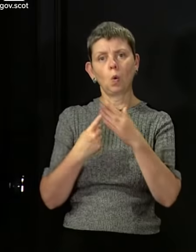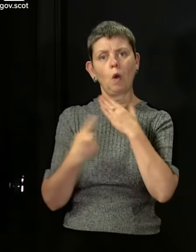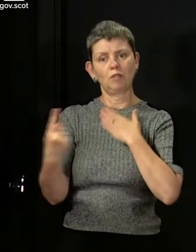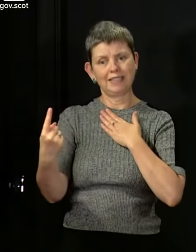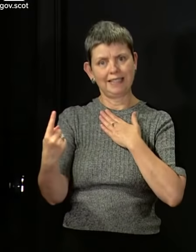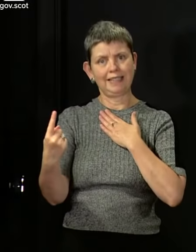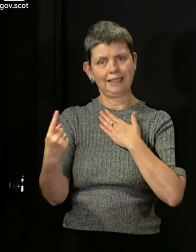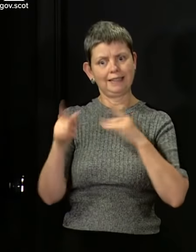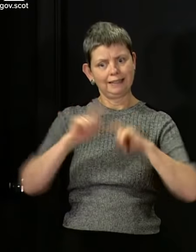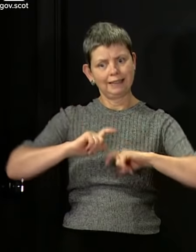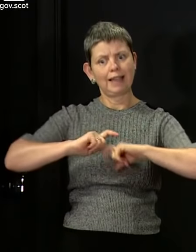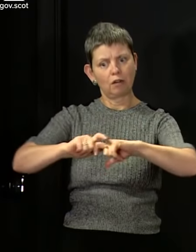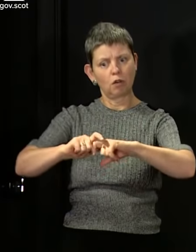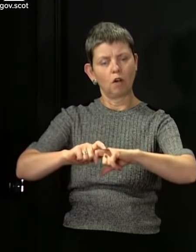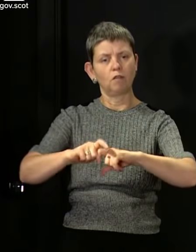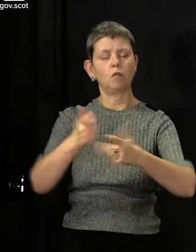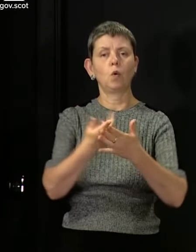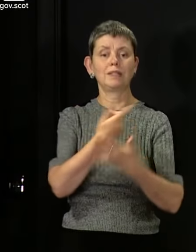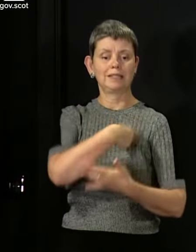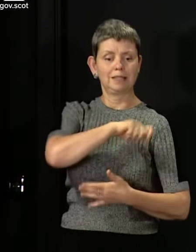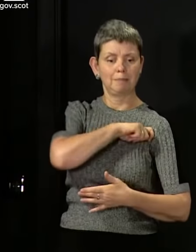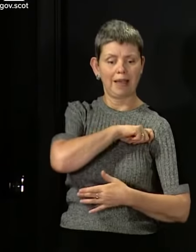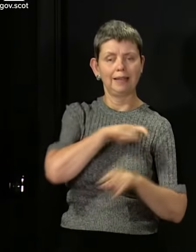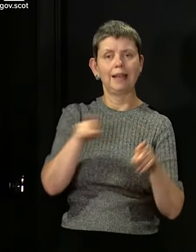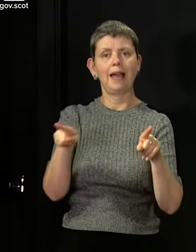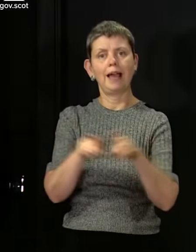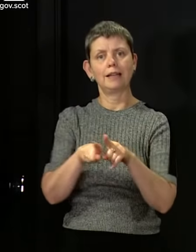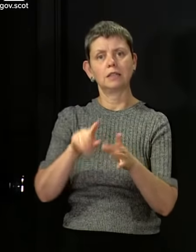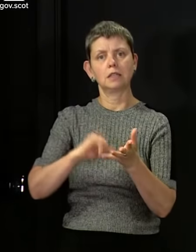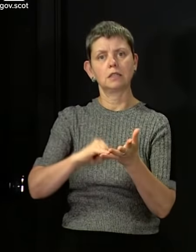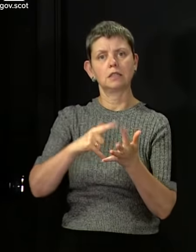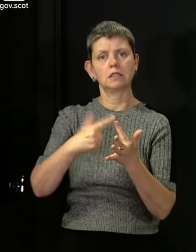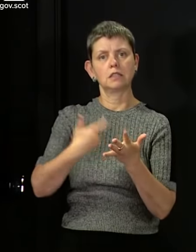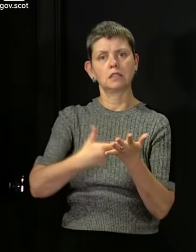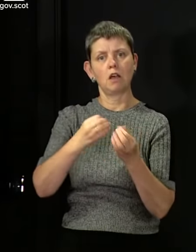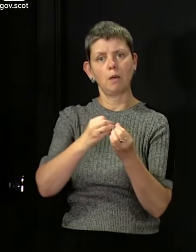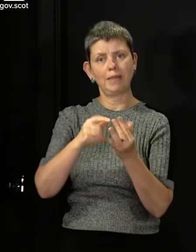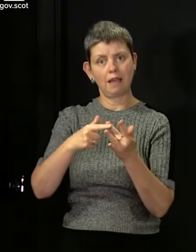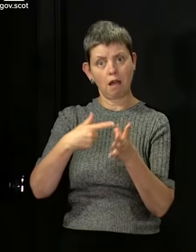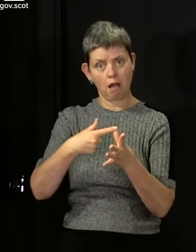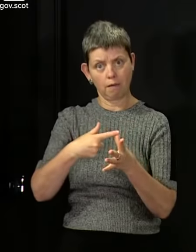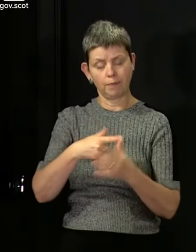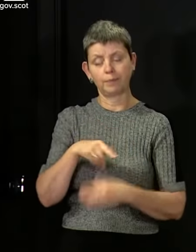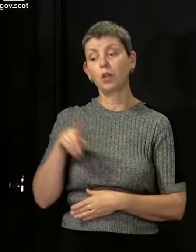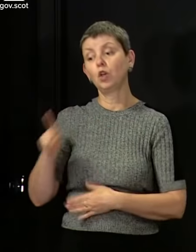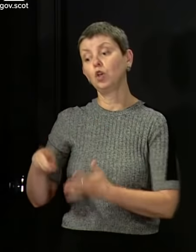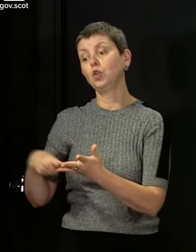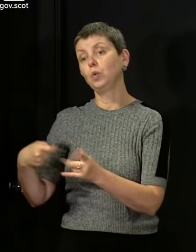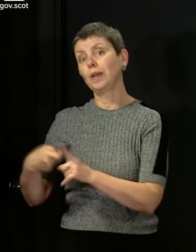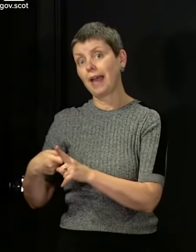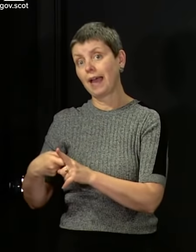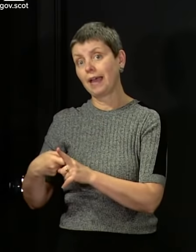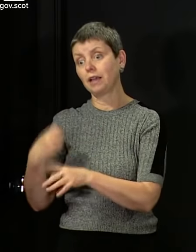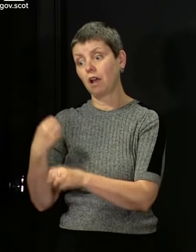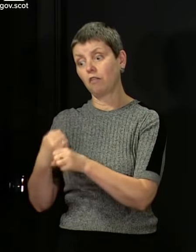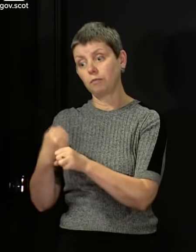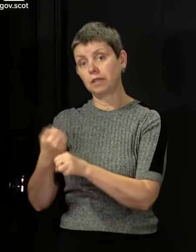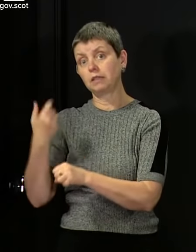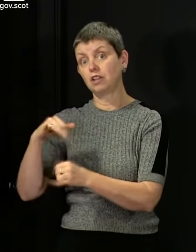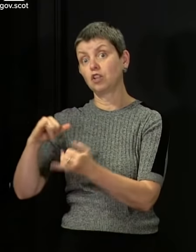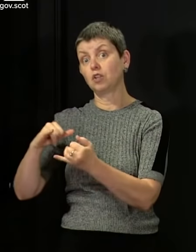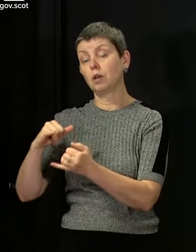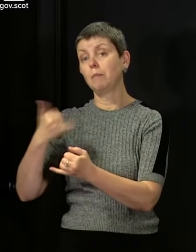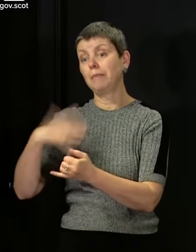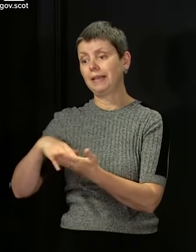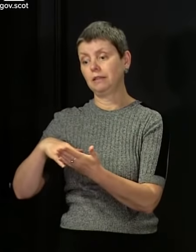Spain and Serbia. We'll keep that under review. But the UK government has now removed Serbia from the exemption list as well. So there